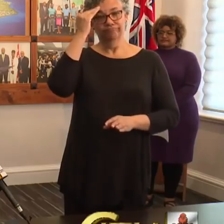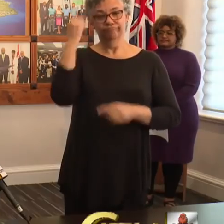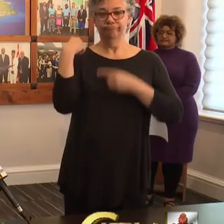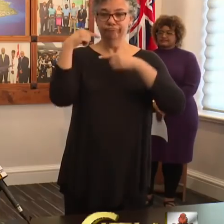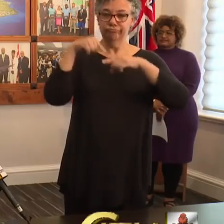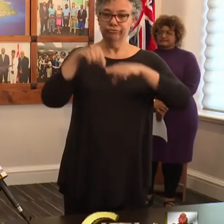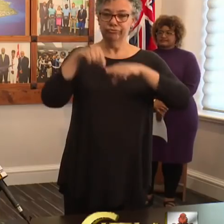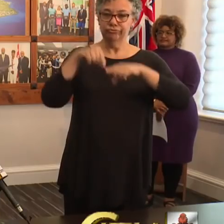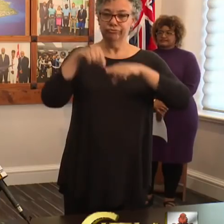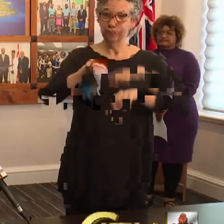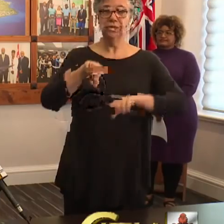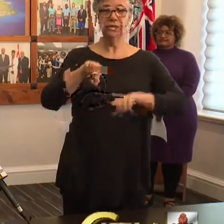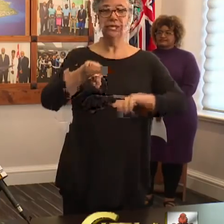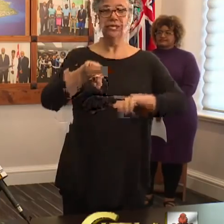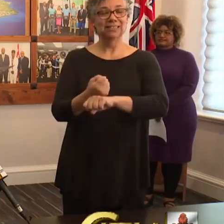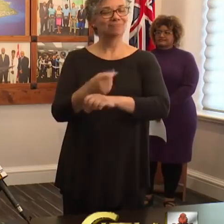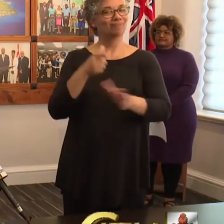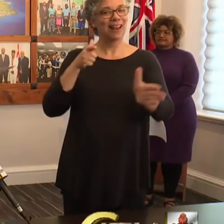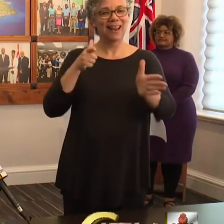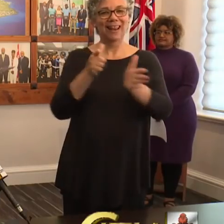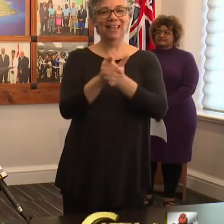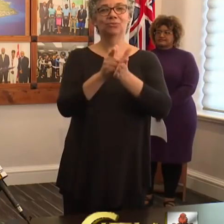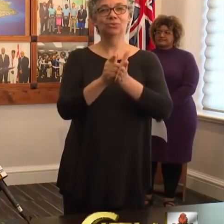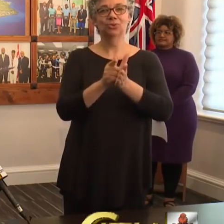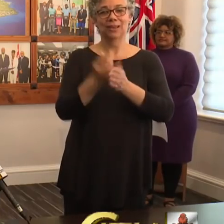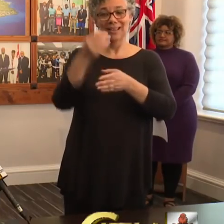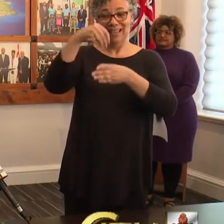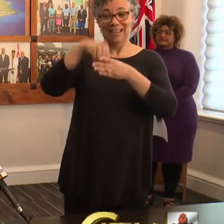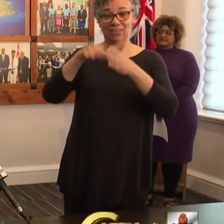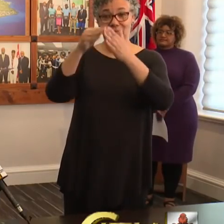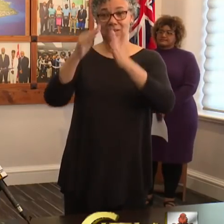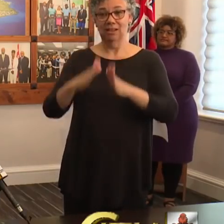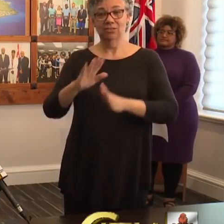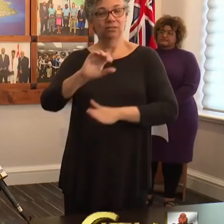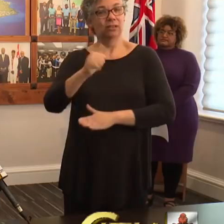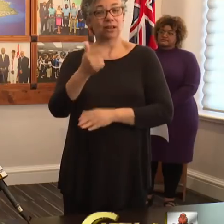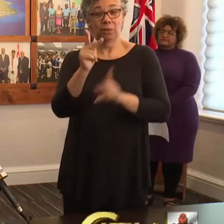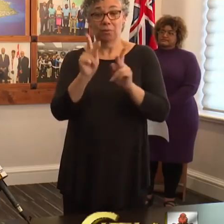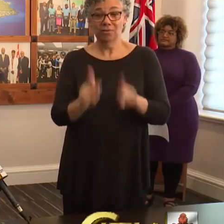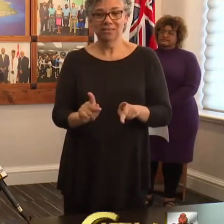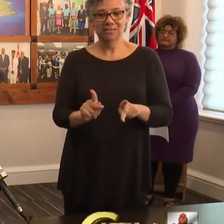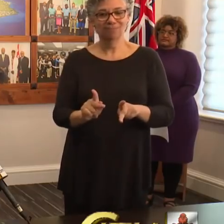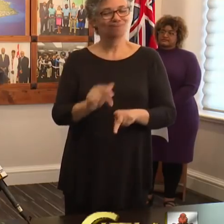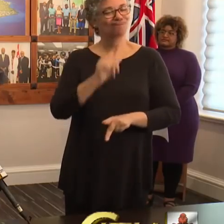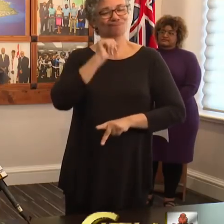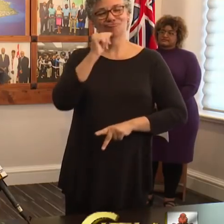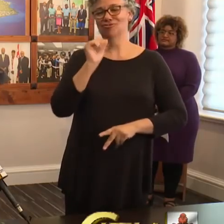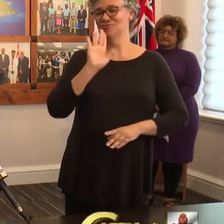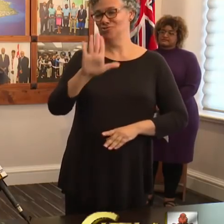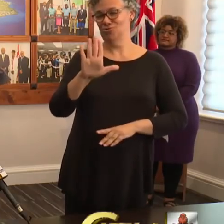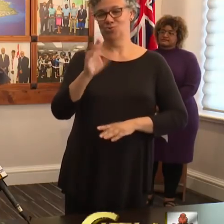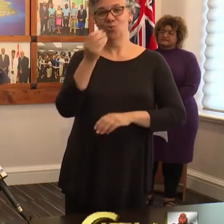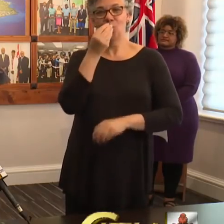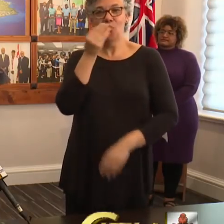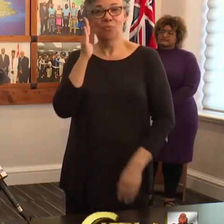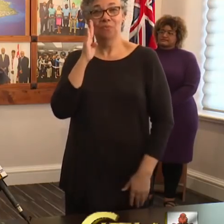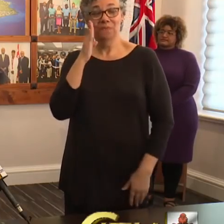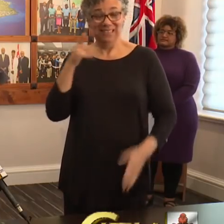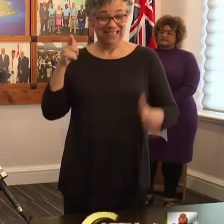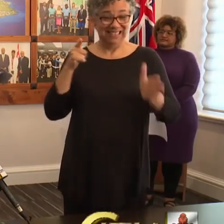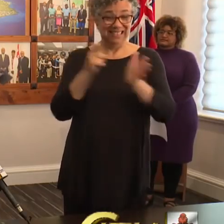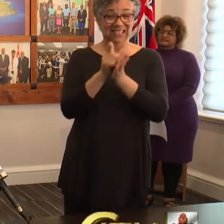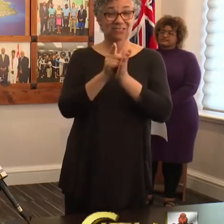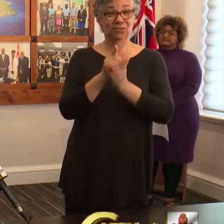shelter-in-place, it is illegal to enter the house of any person that is not your own home and it is illegal